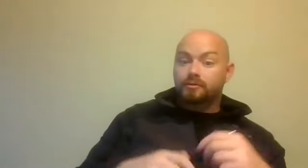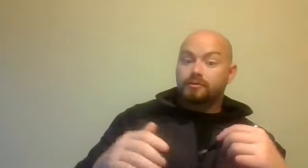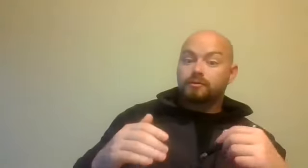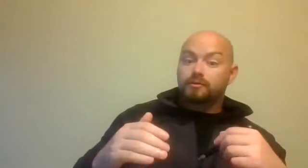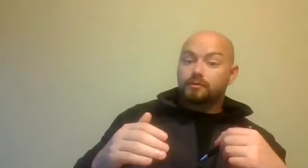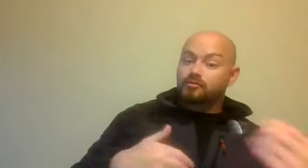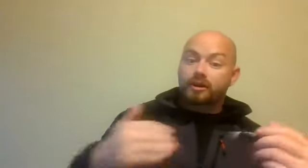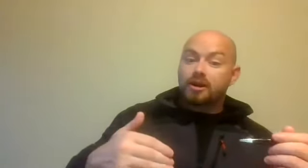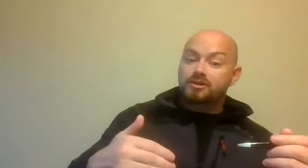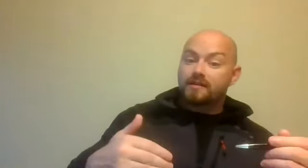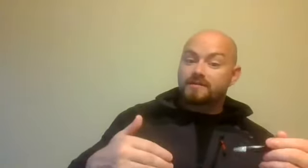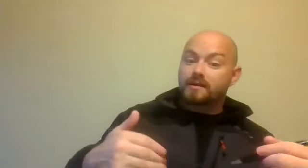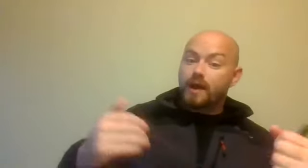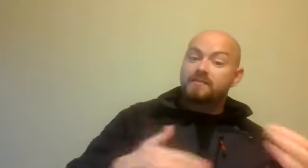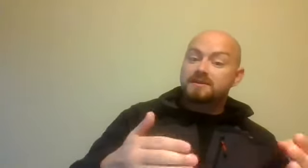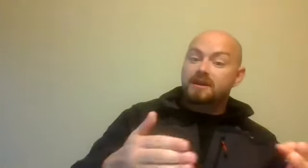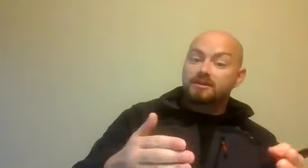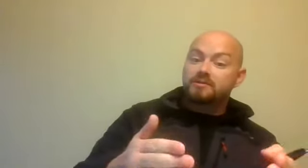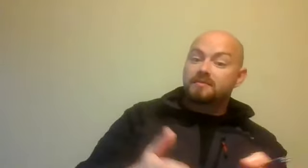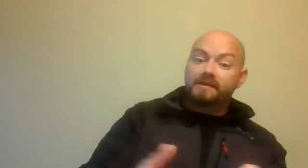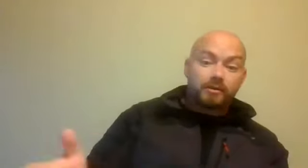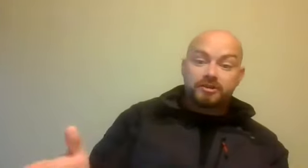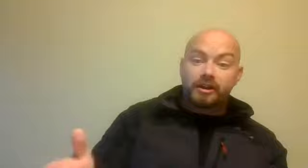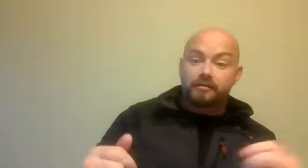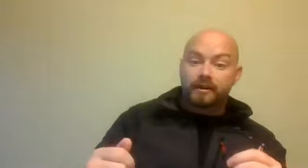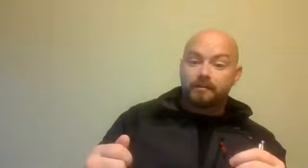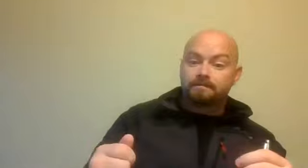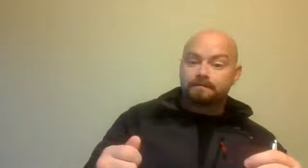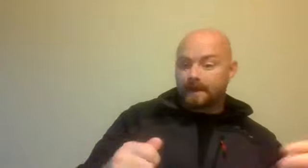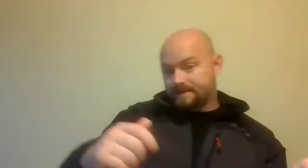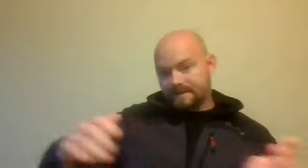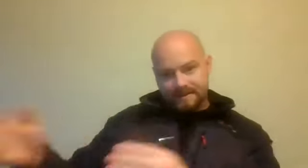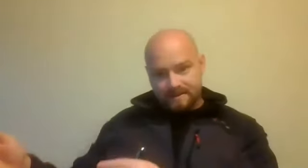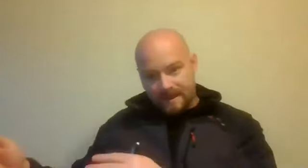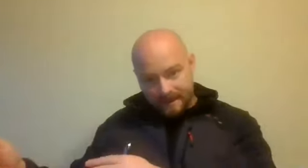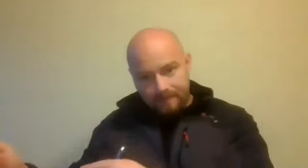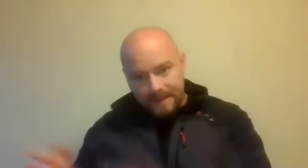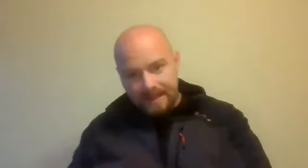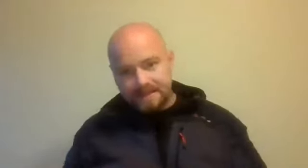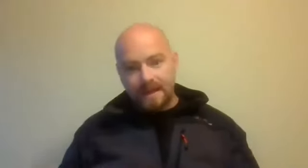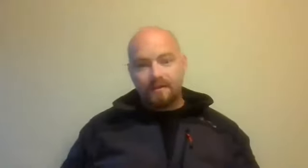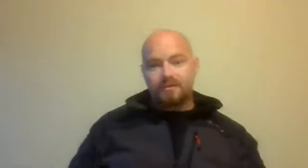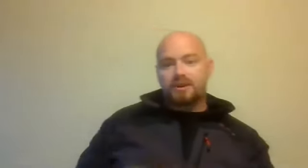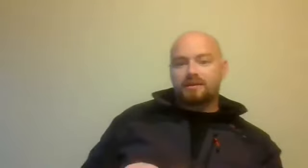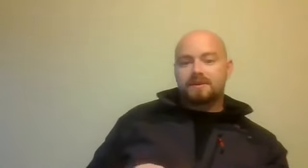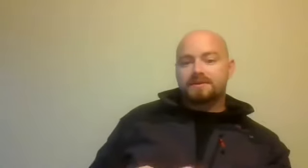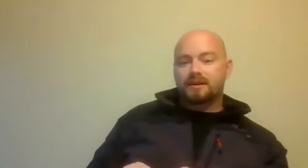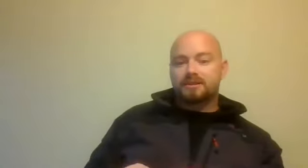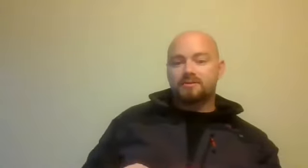So don't try and cod yourself and say, we have a business continuity plan that we're designing right now. It's a little bit late for designing a business continuity